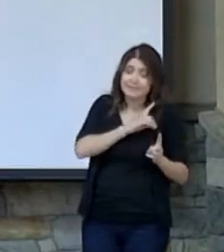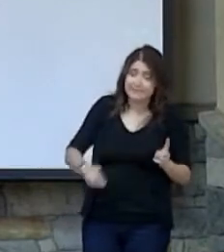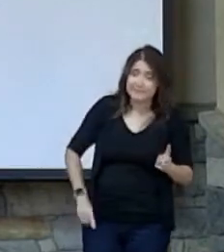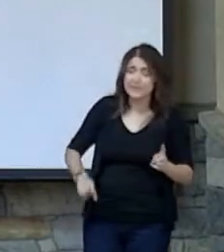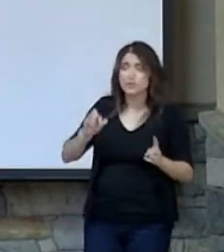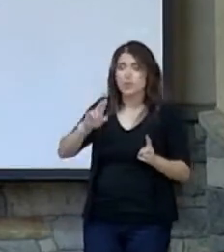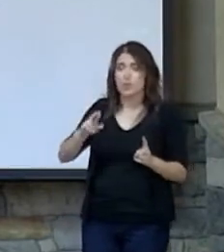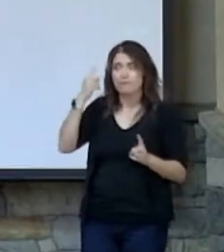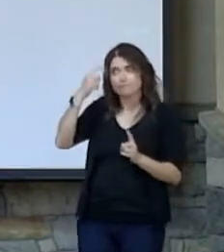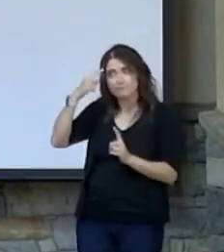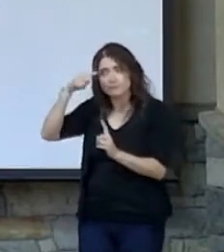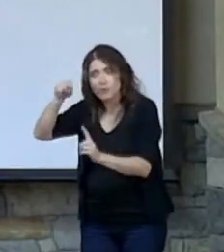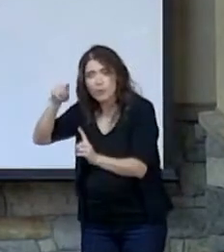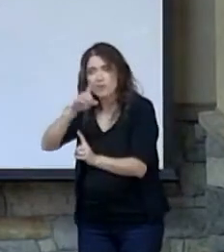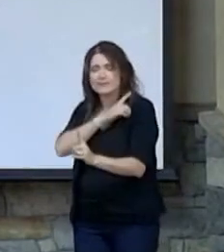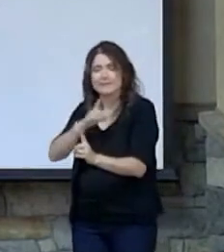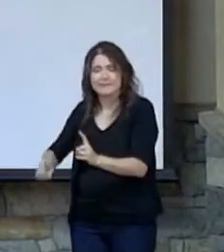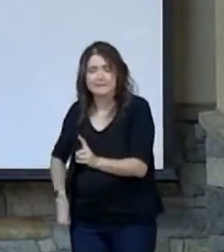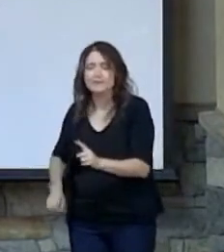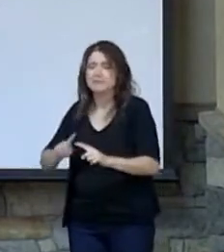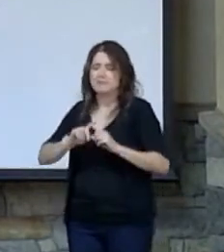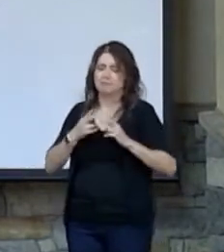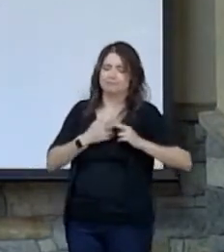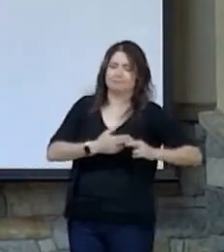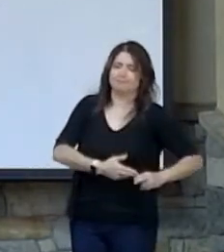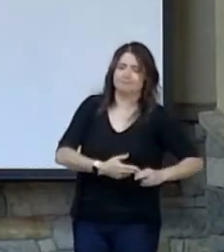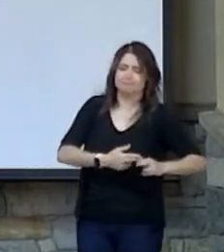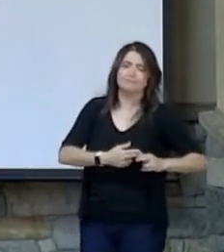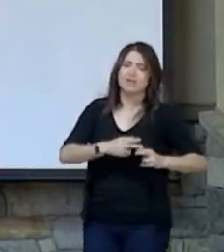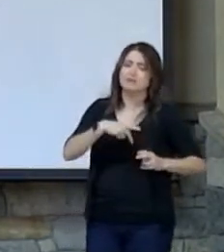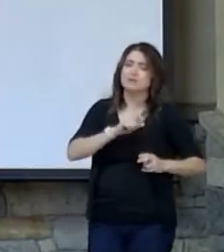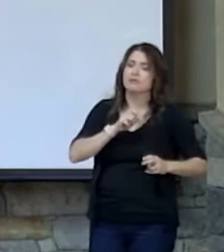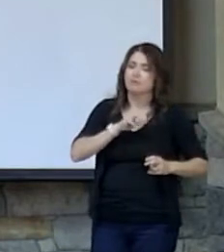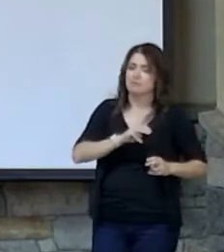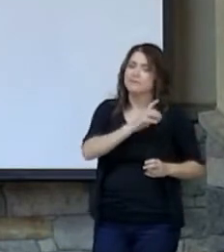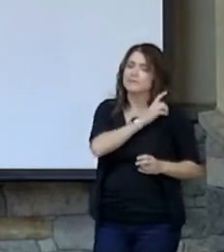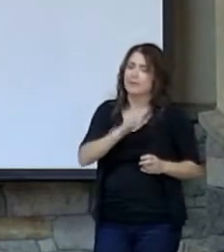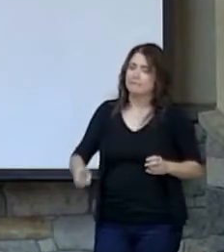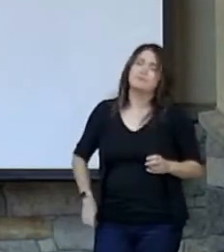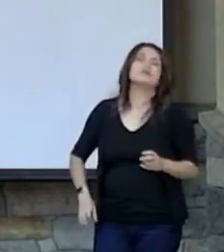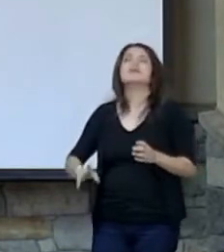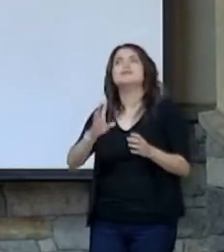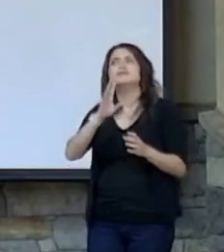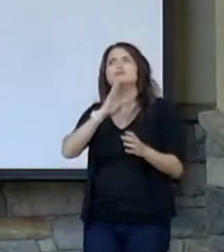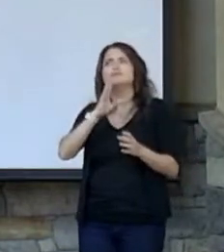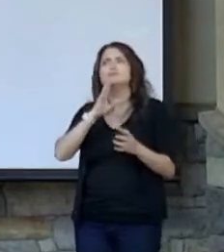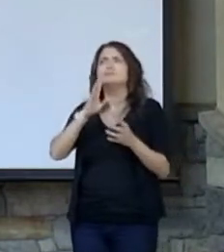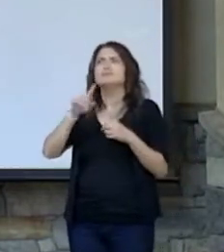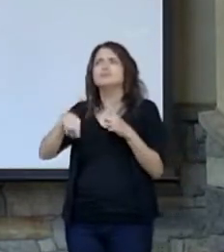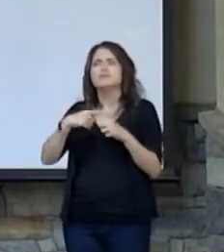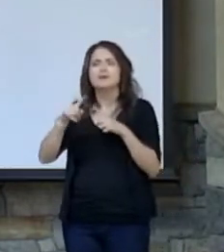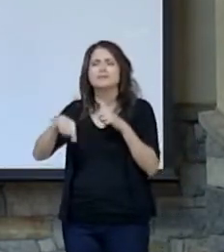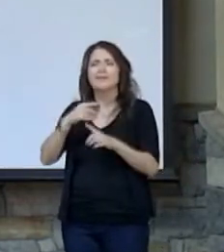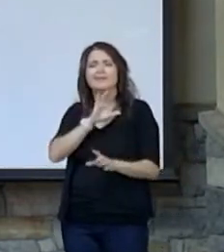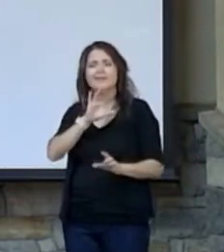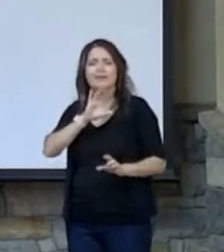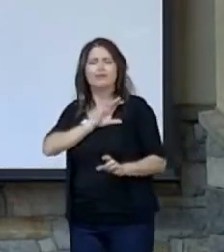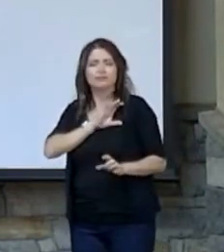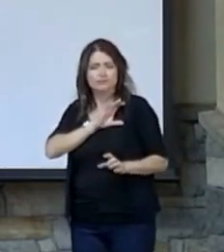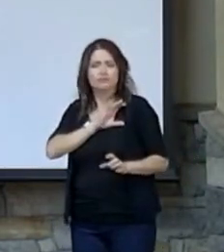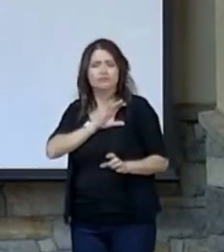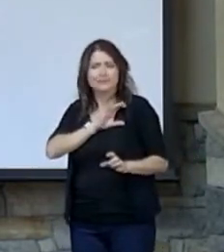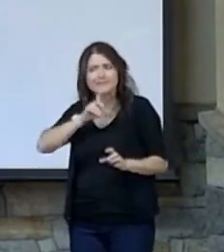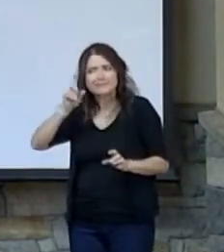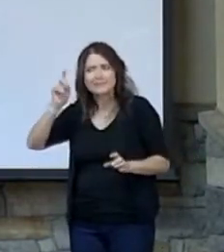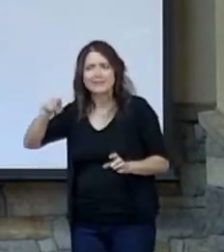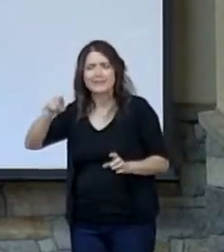but it is known as a Psalm of David. And it's a Psalm that speaks to the character that is needed